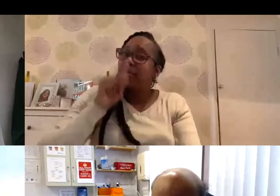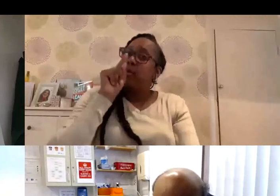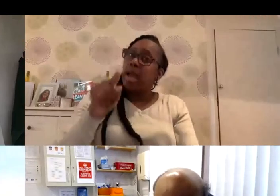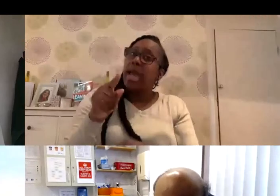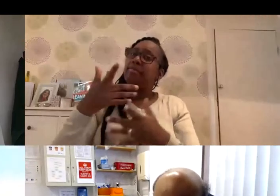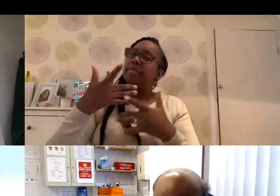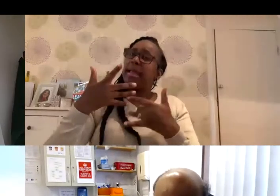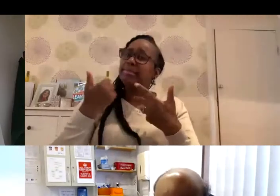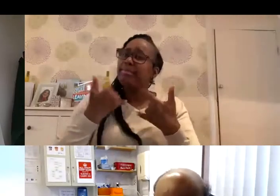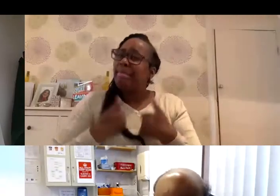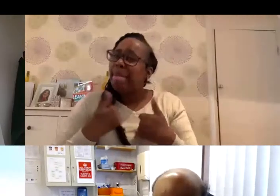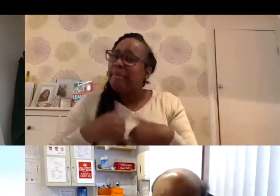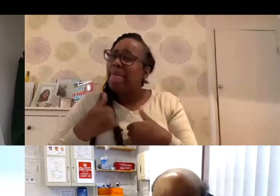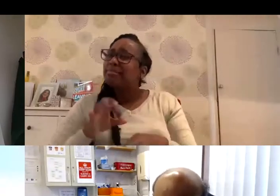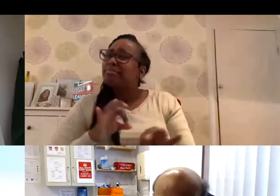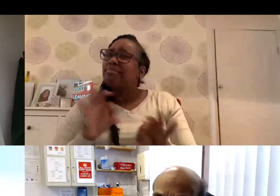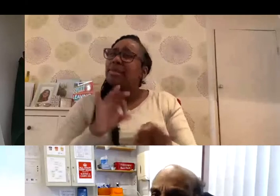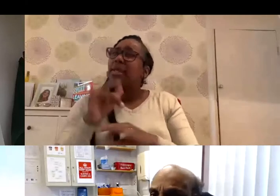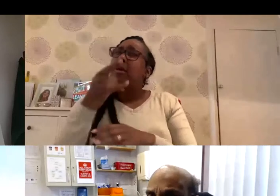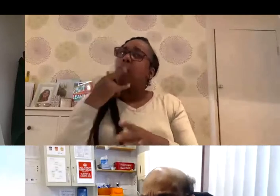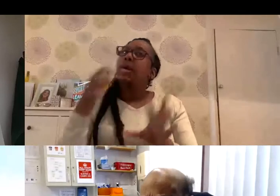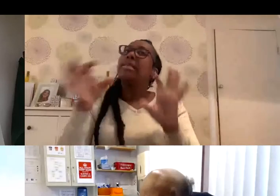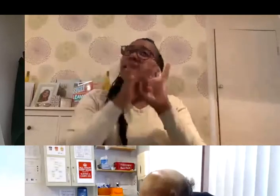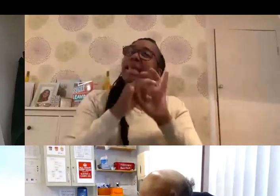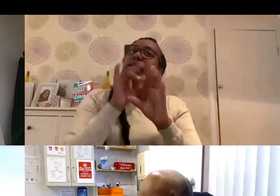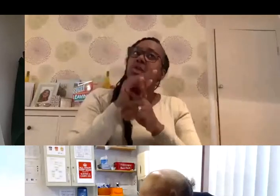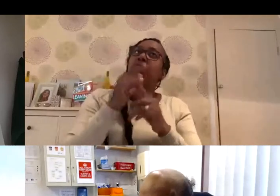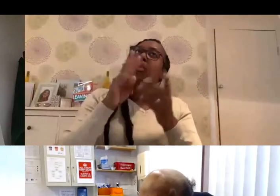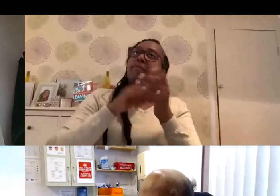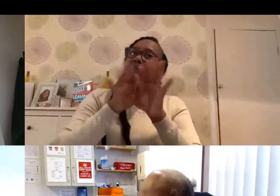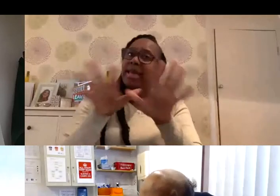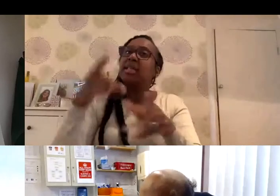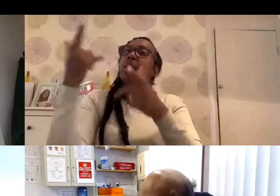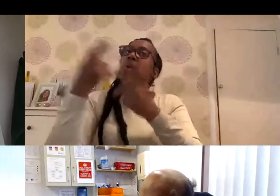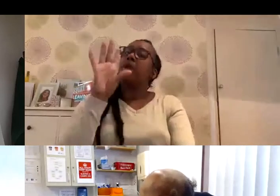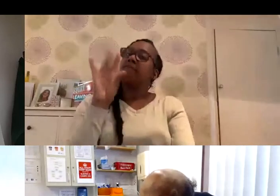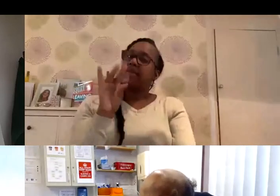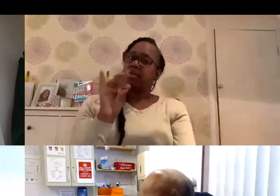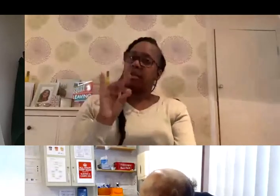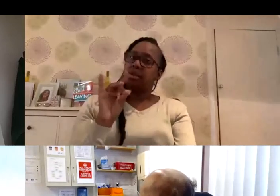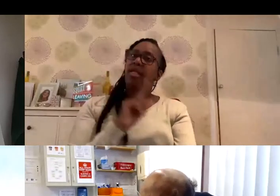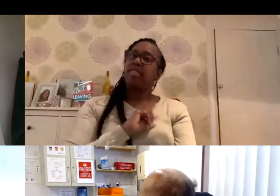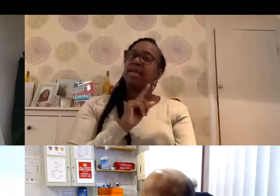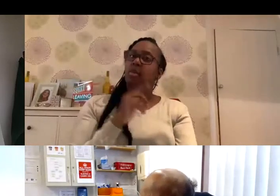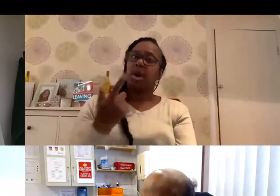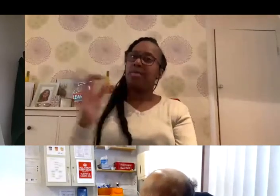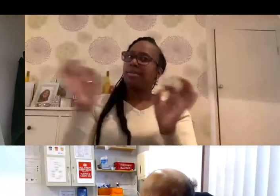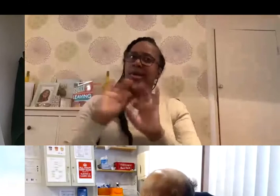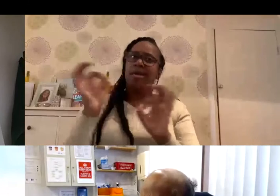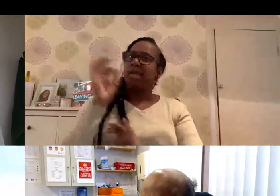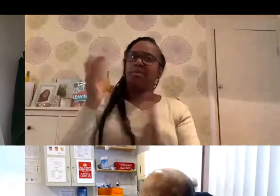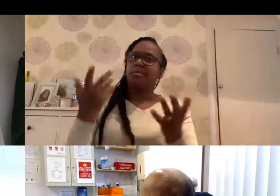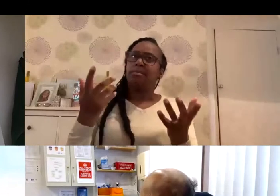symptoms after the vaccine, that is very clear, you know, what it's related to, whether it's the vaccine or it's from the infection. And that's really the only reason, nothing to do with